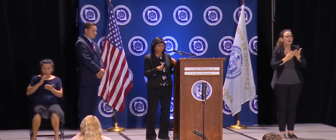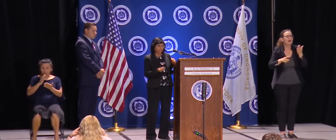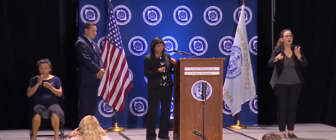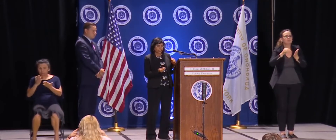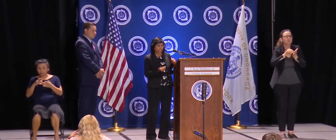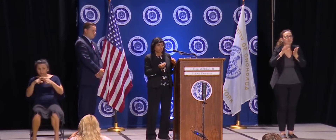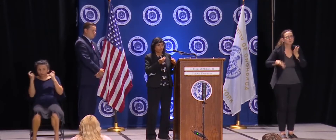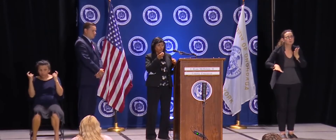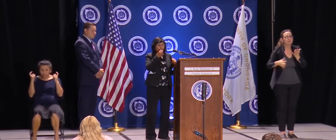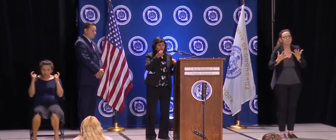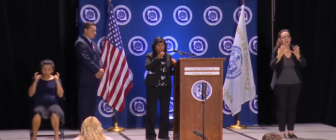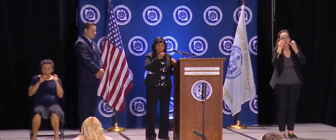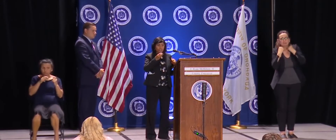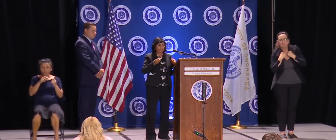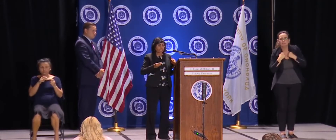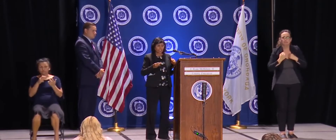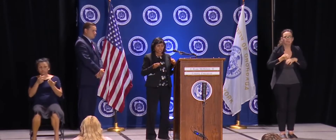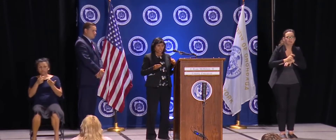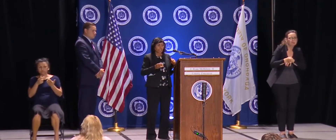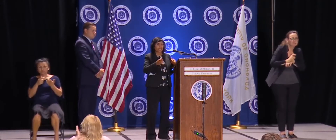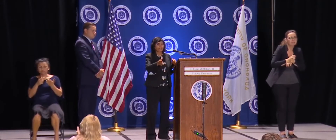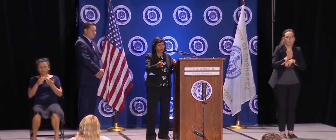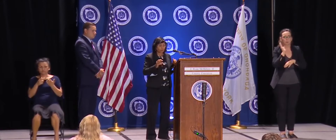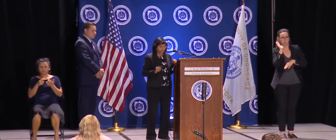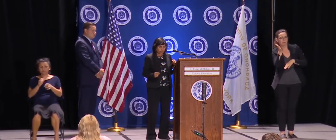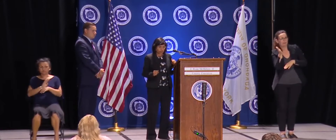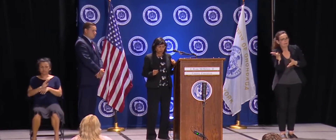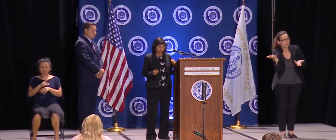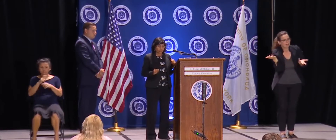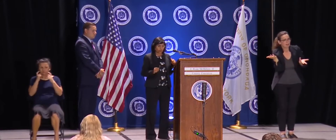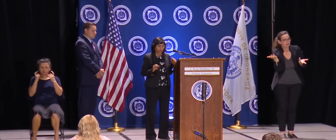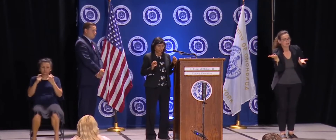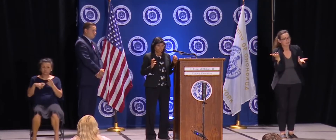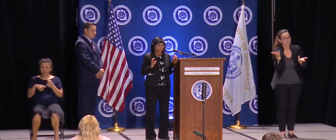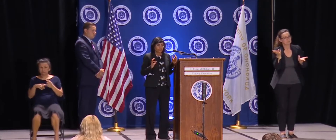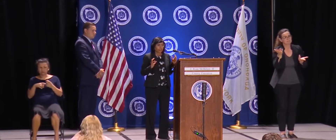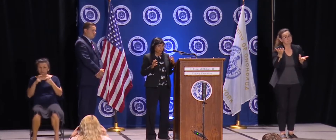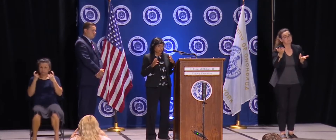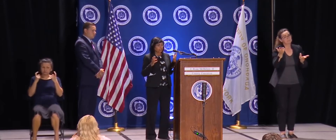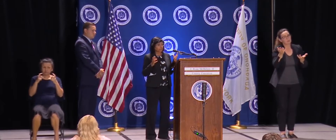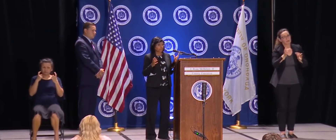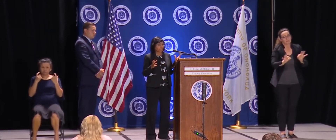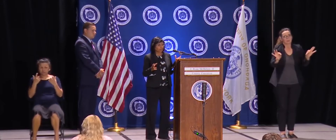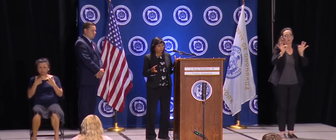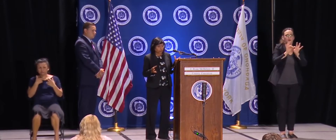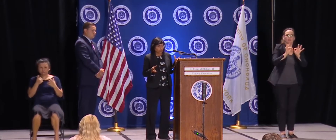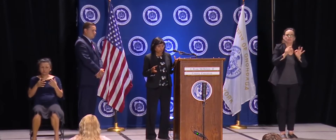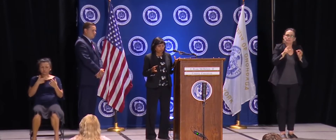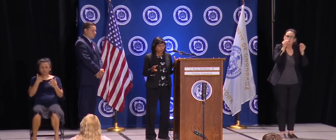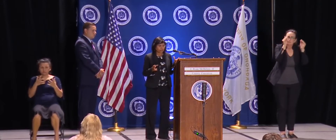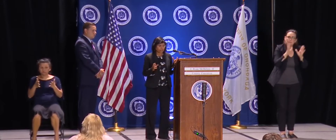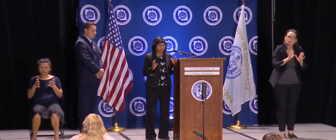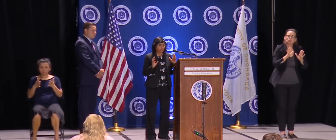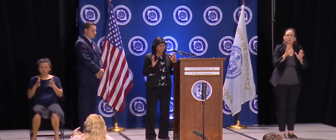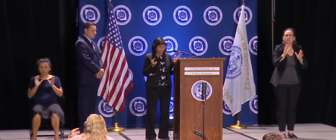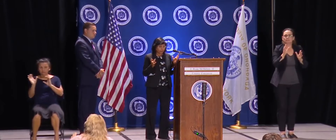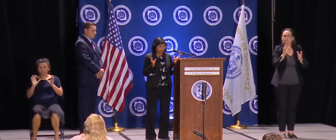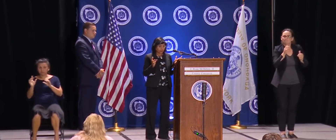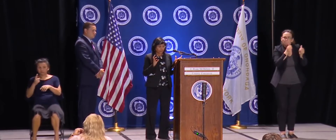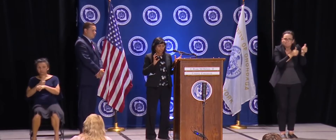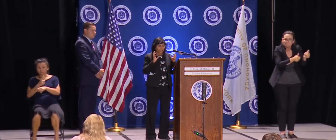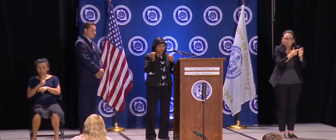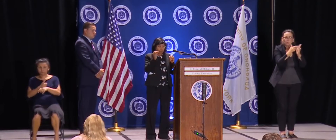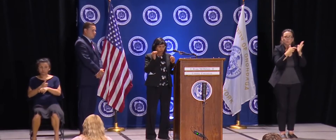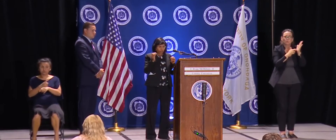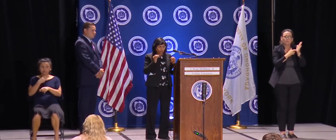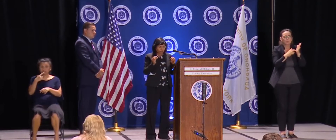when they are eating or are they really lining up when they're supposed to? Is the teacher very comfortable about these things? So a lot of